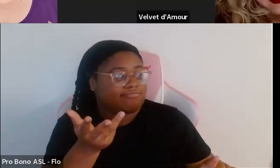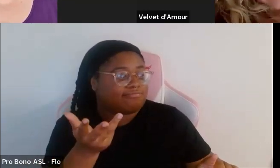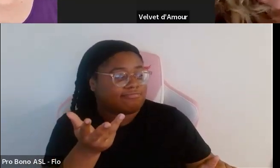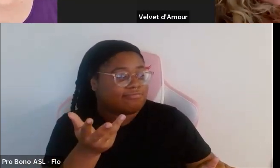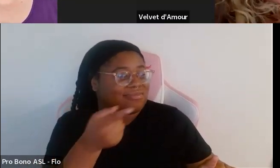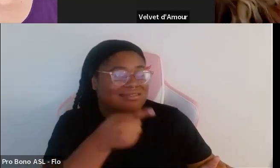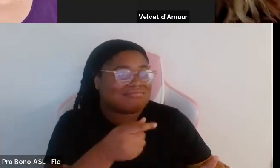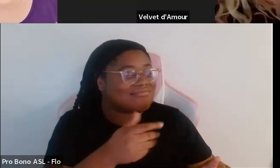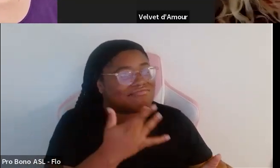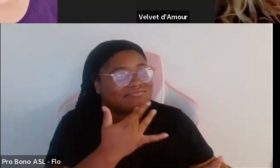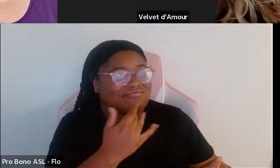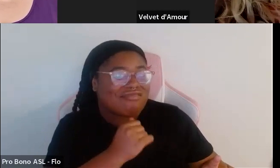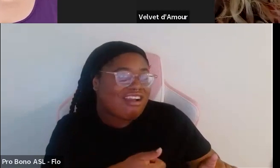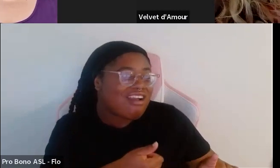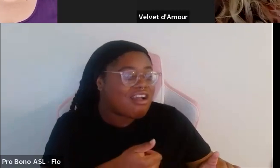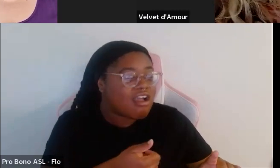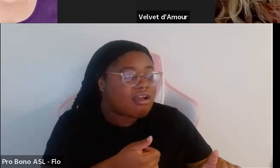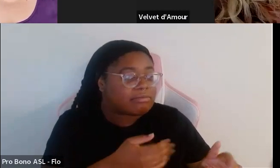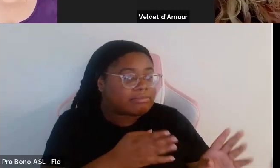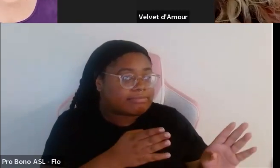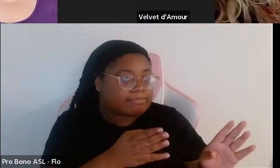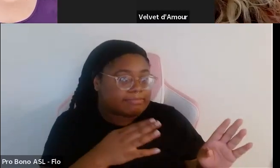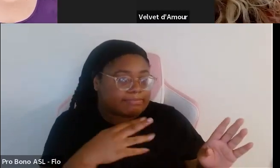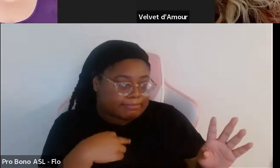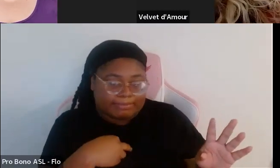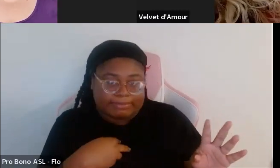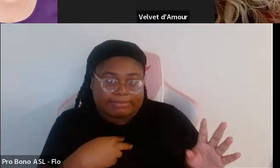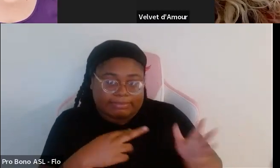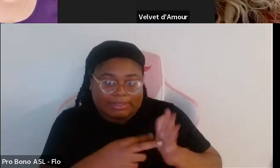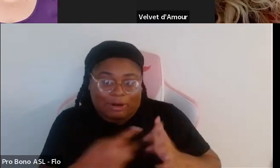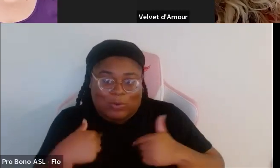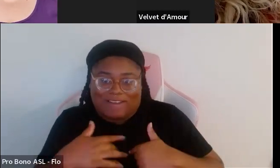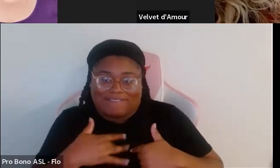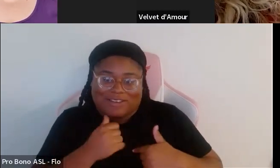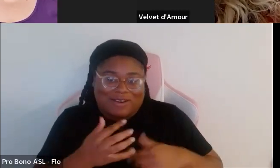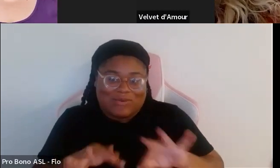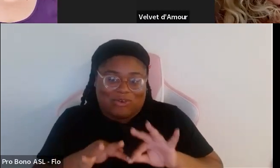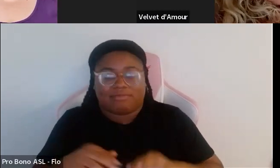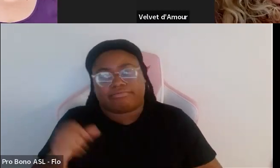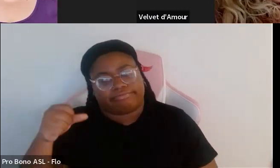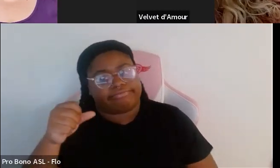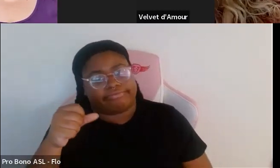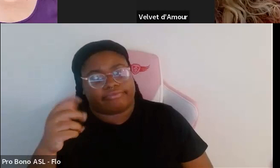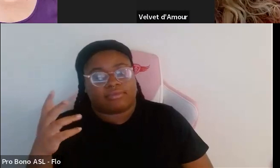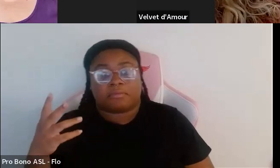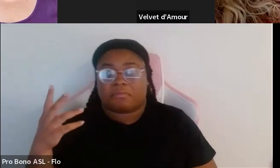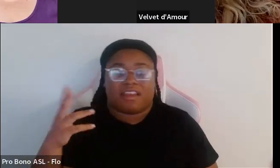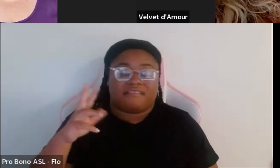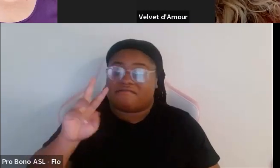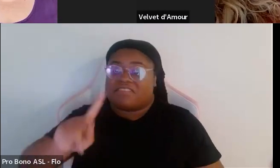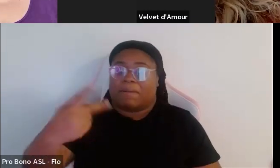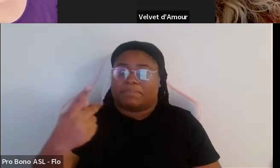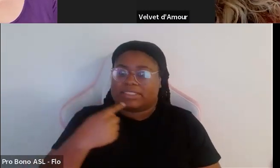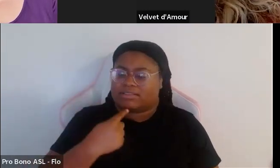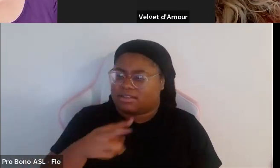favor in a sense like we're made to feel like we're not worthy it tries to dictate trends for sure yeah and flip that and say